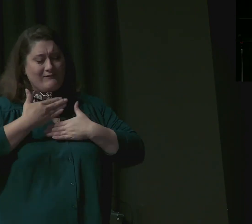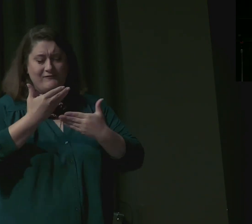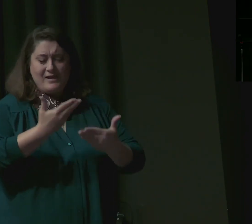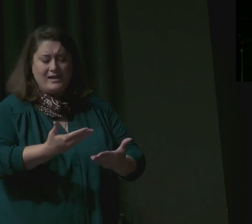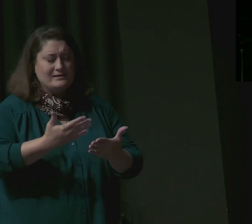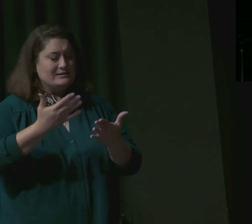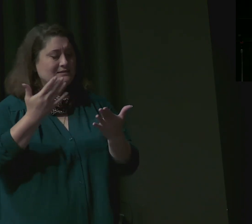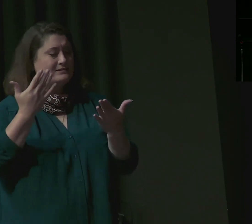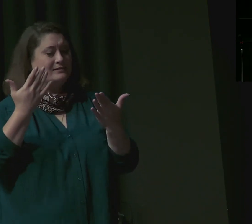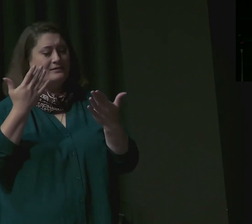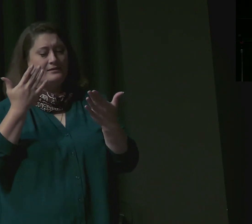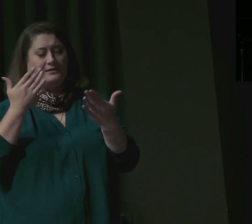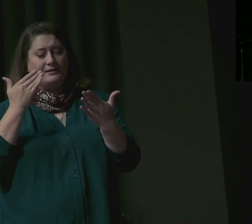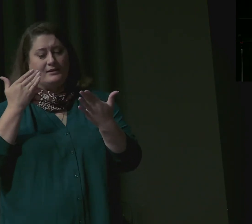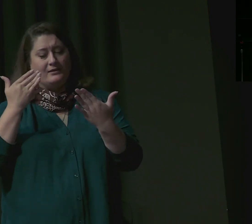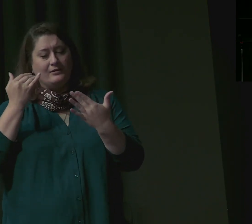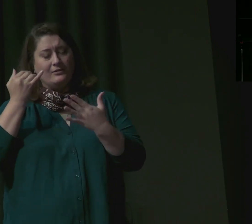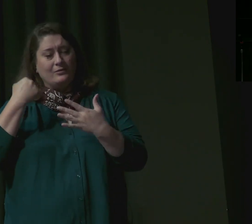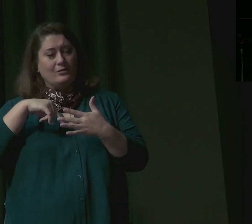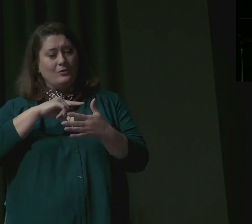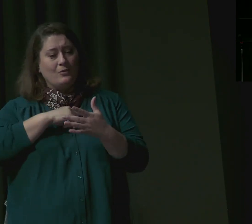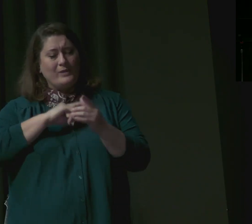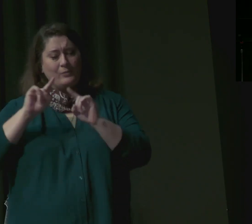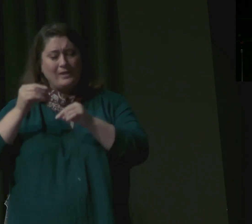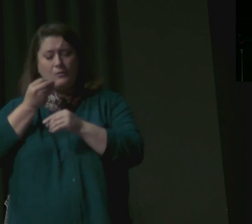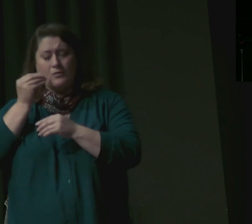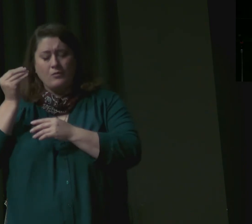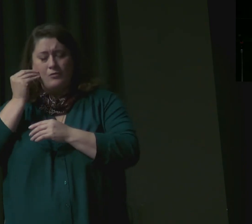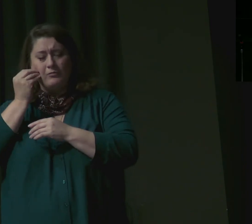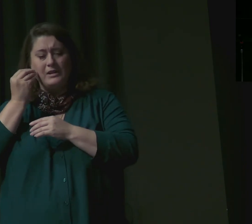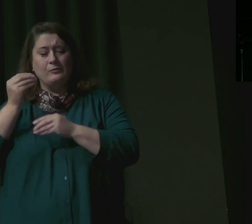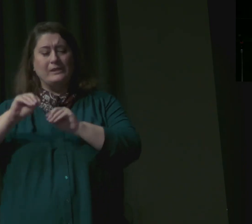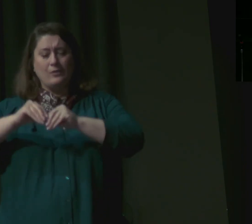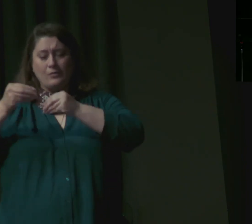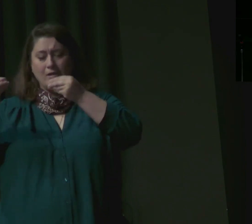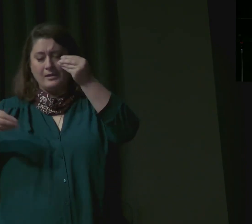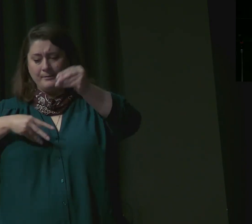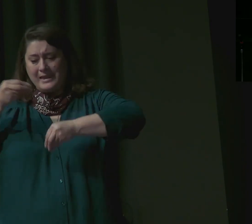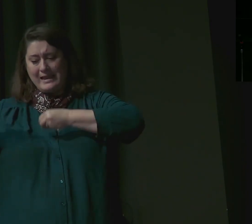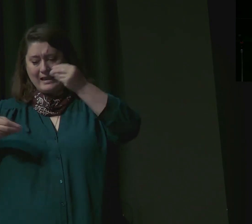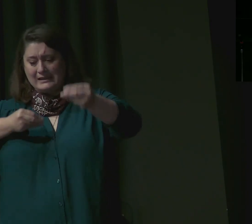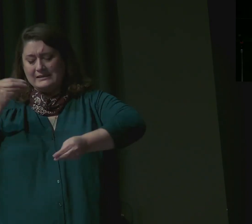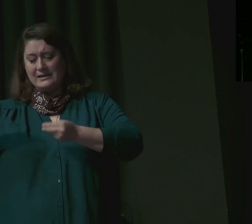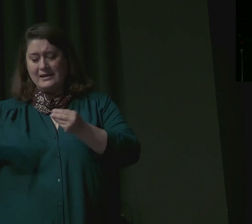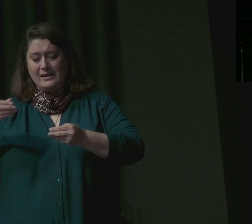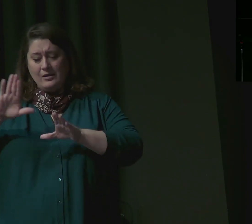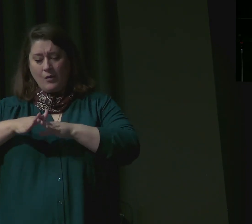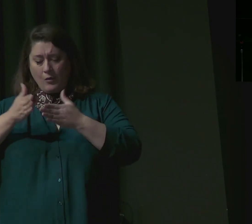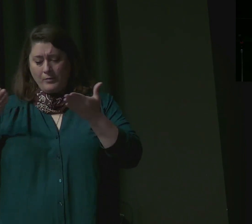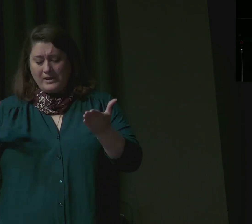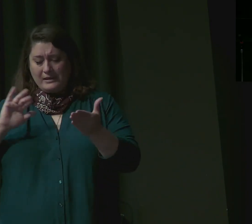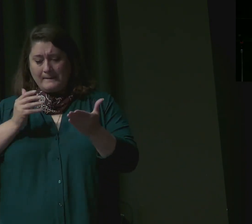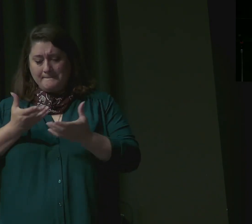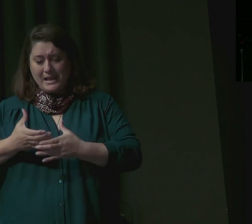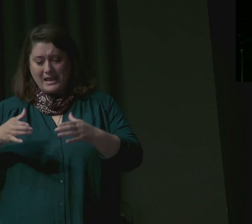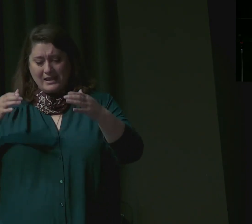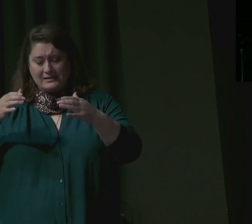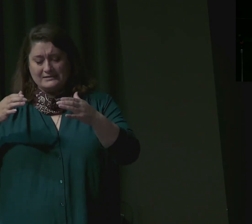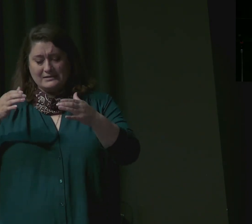mouth of his sack and our money in full weight. So we have